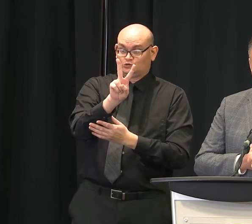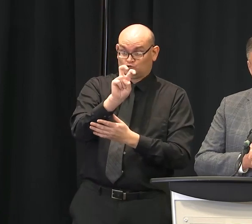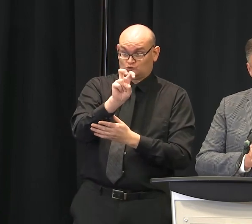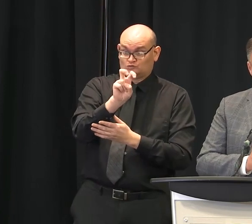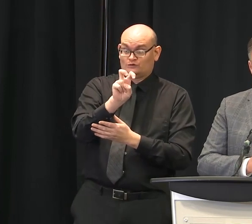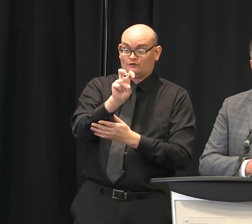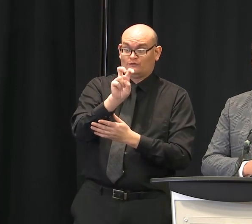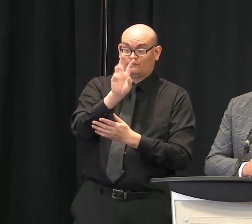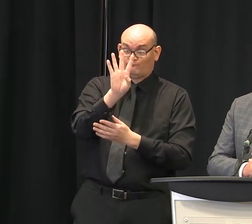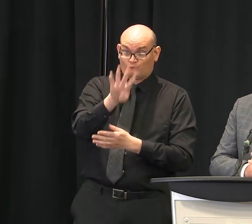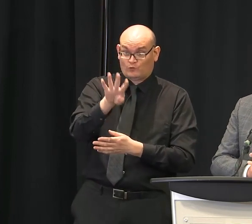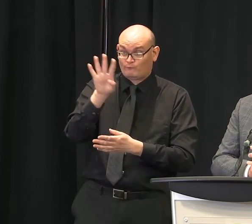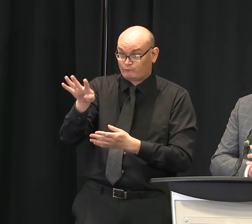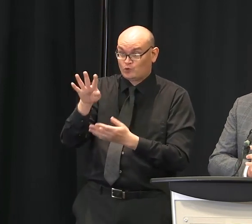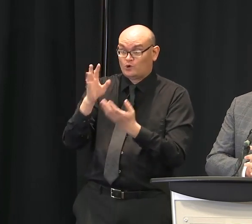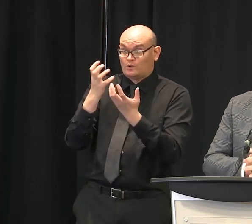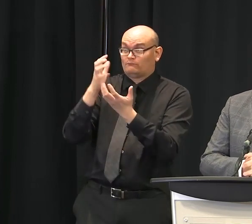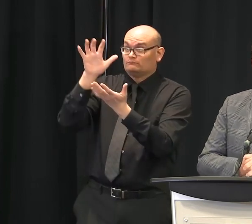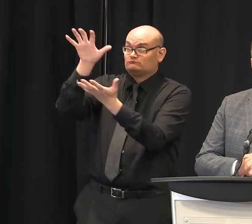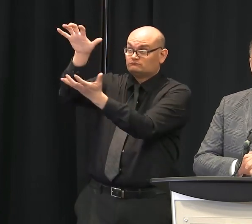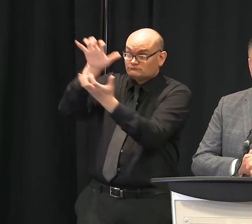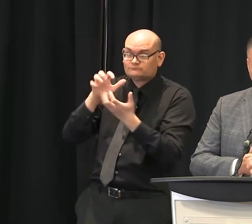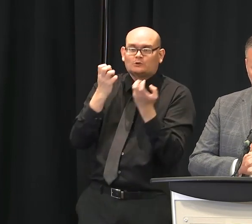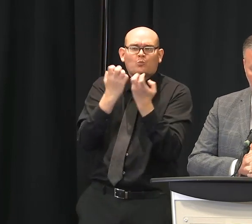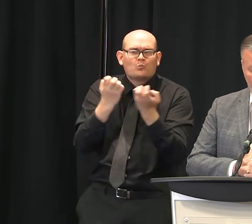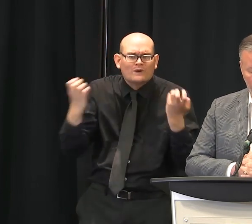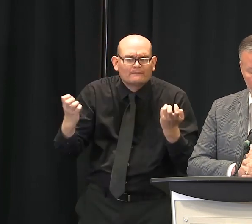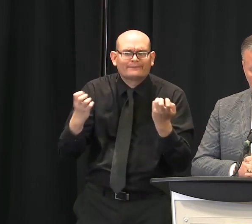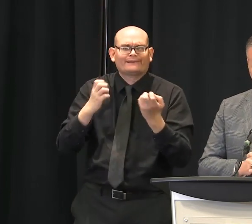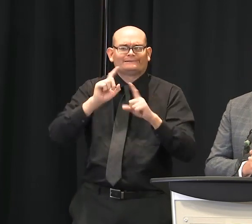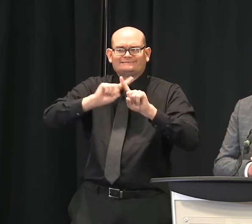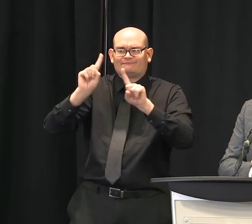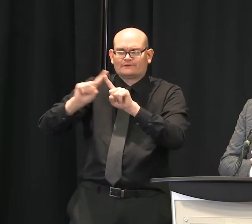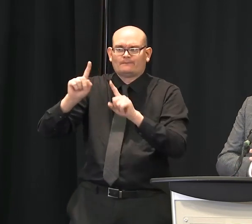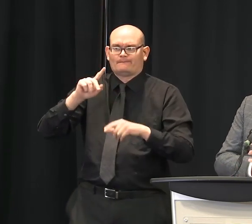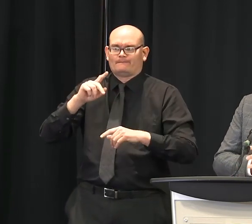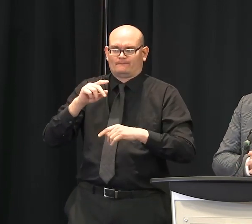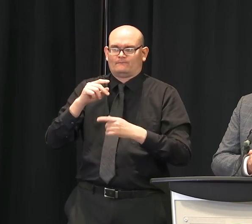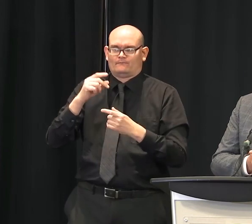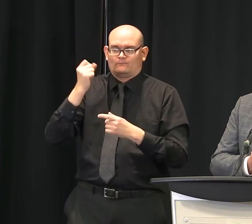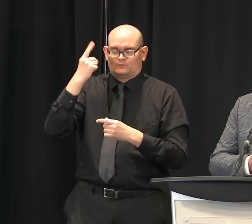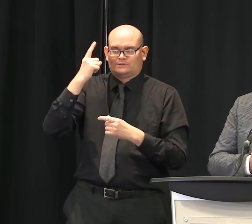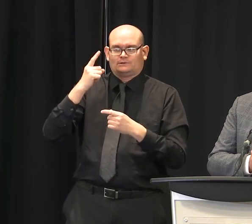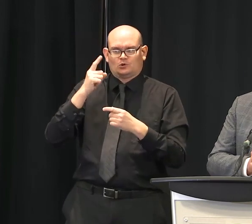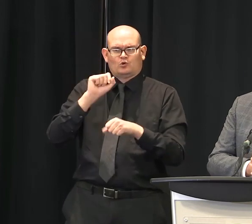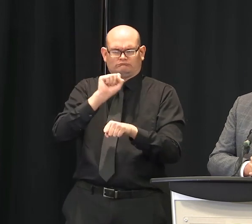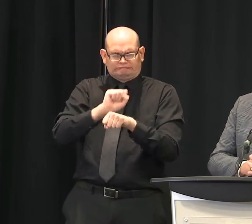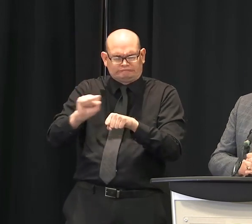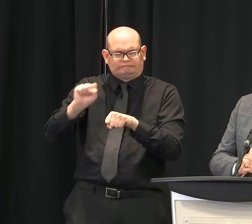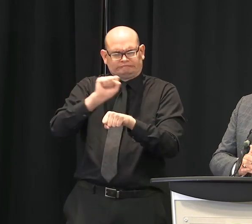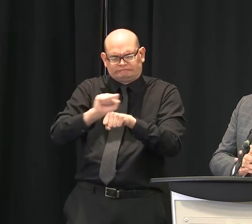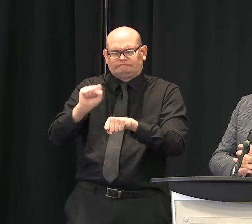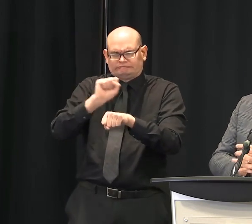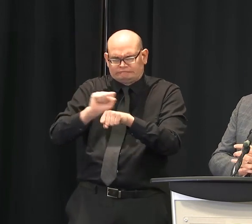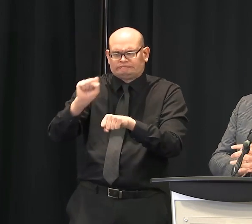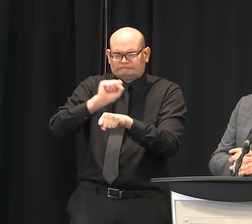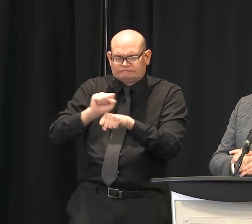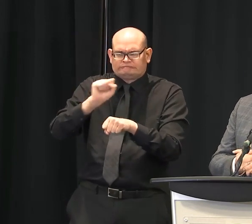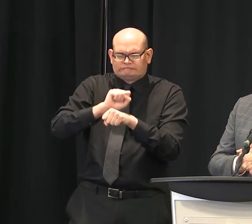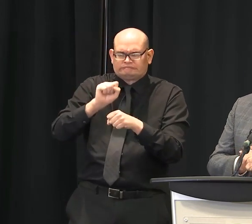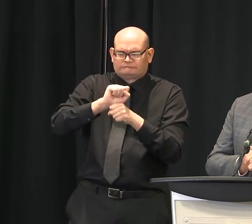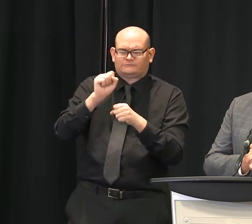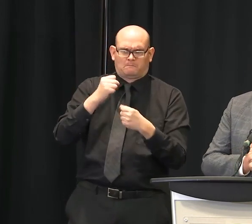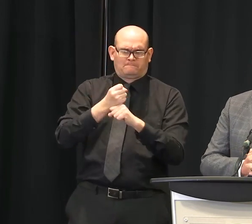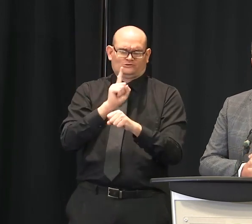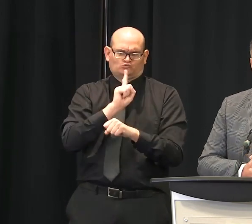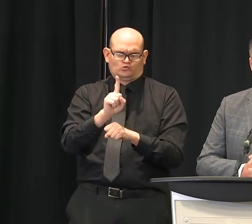And as always, those are being filled by our office, South Carolina Emergency Management Division, DHEC, as well as some private